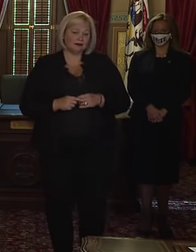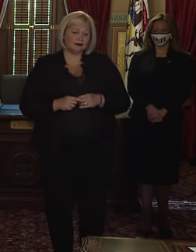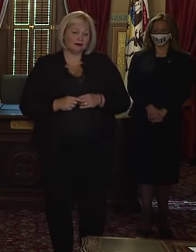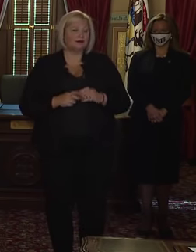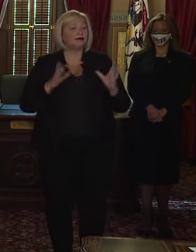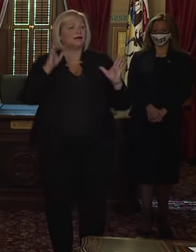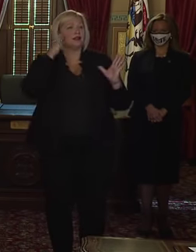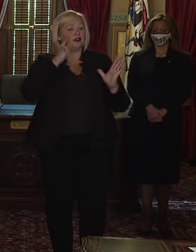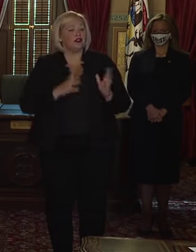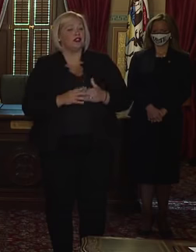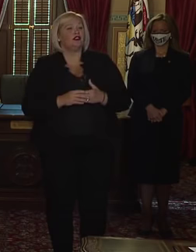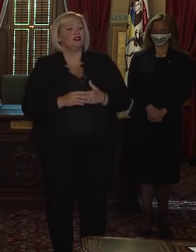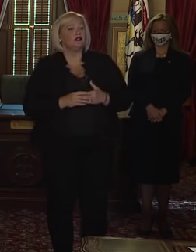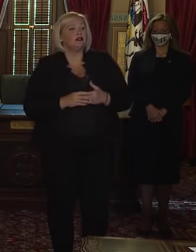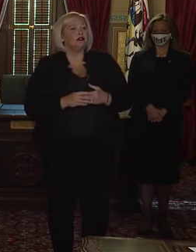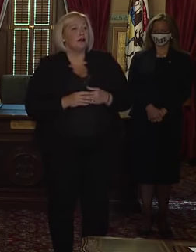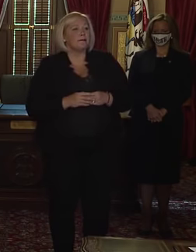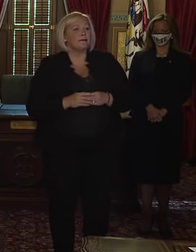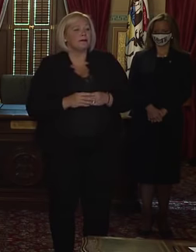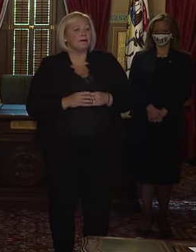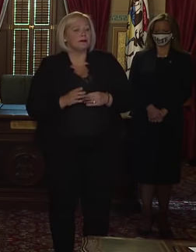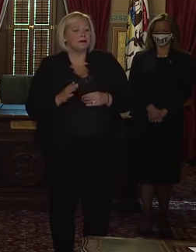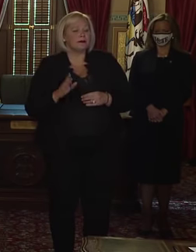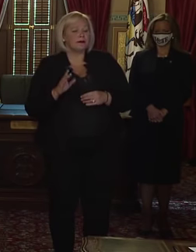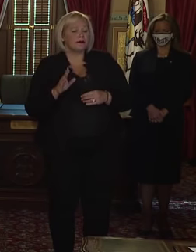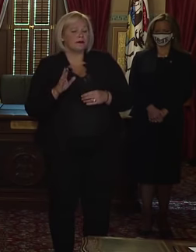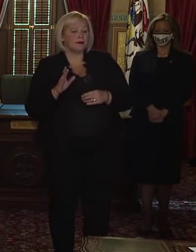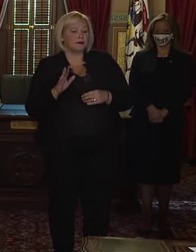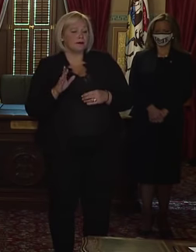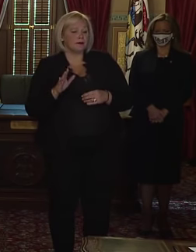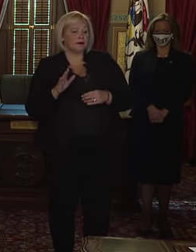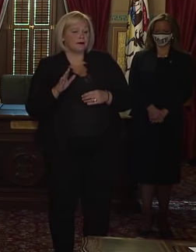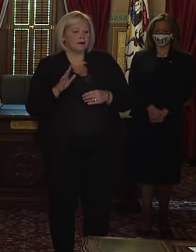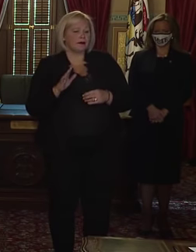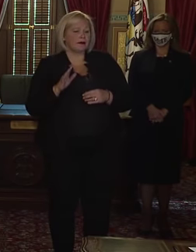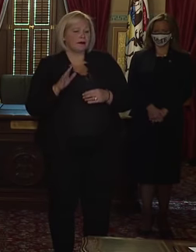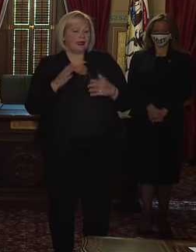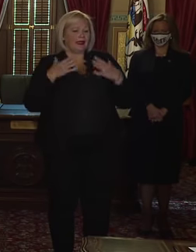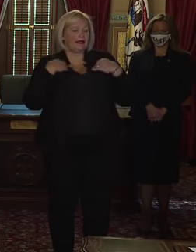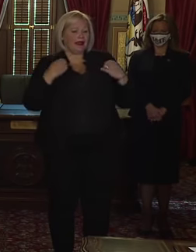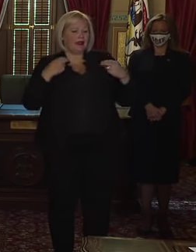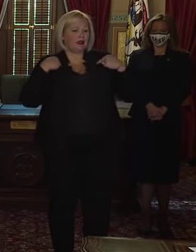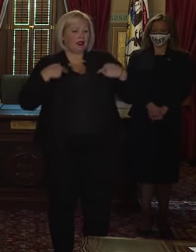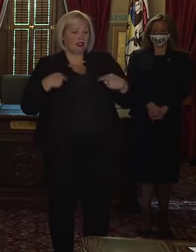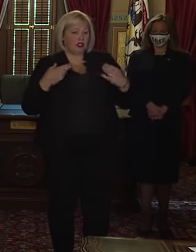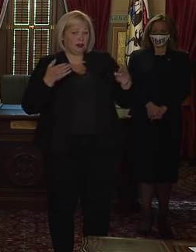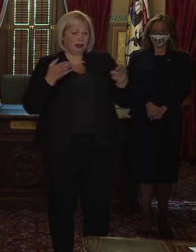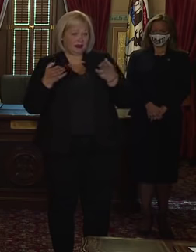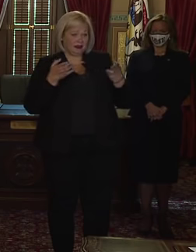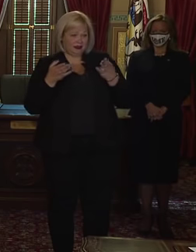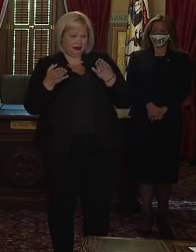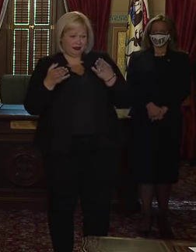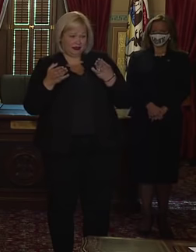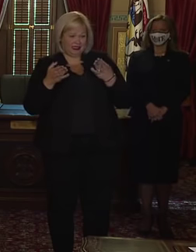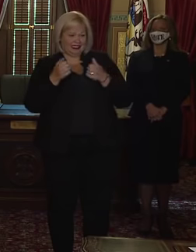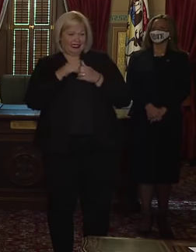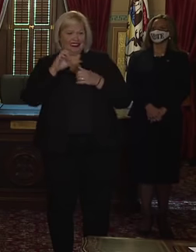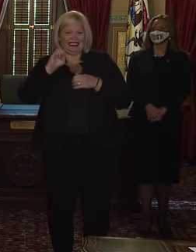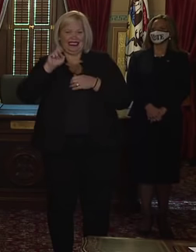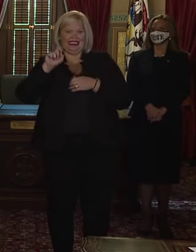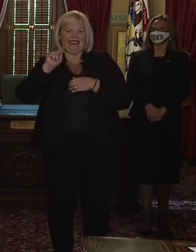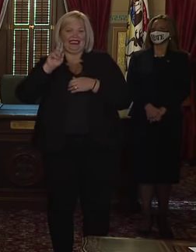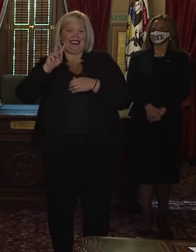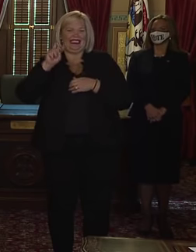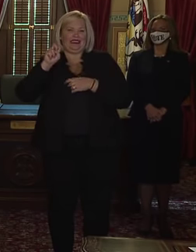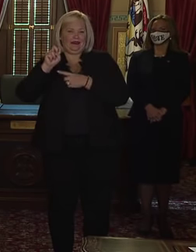Governor, given that the Health and Human Services Department comes under the executive branch, do you think that